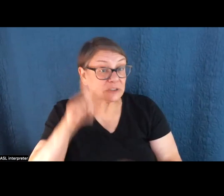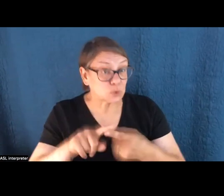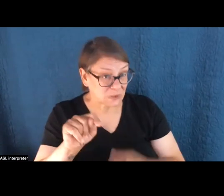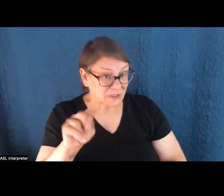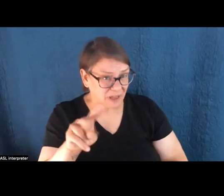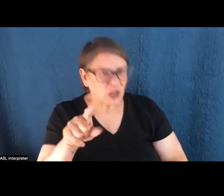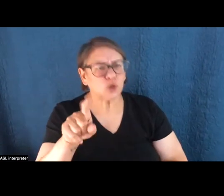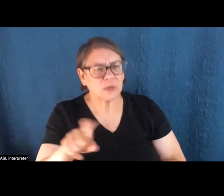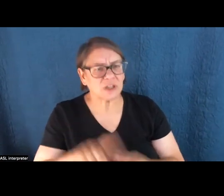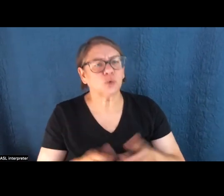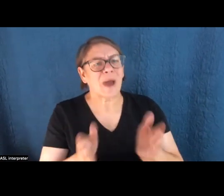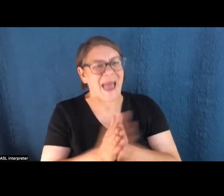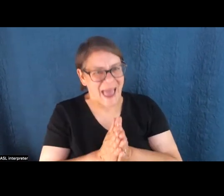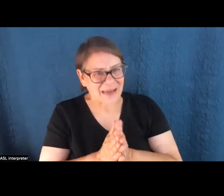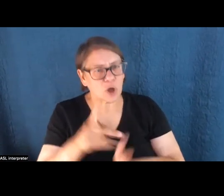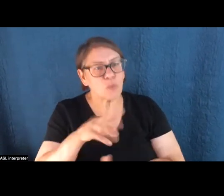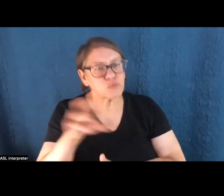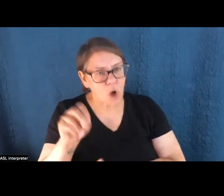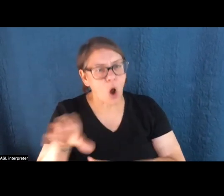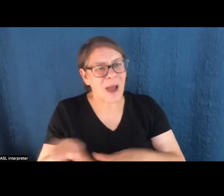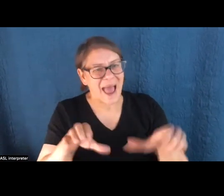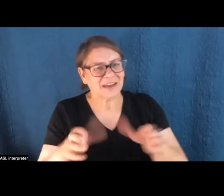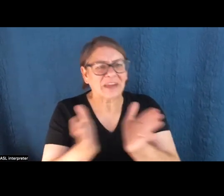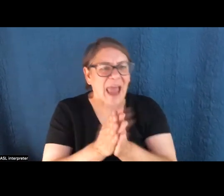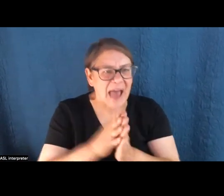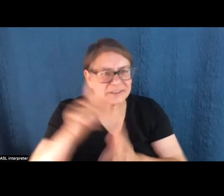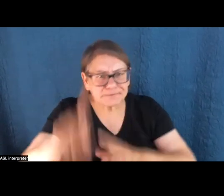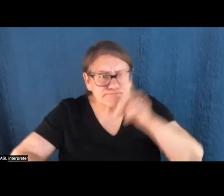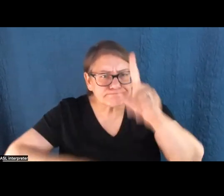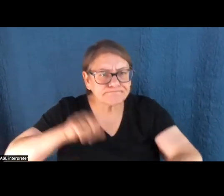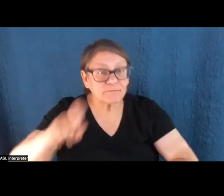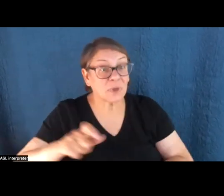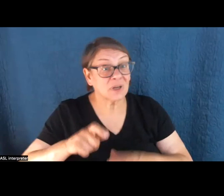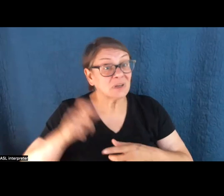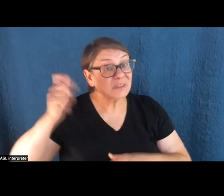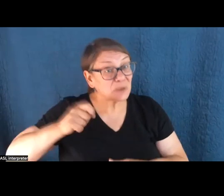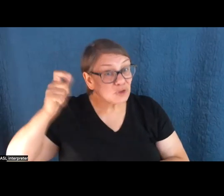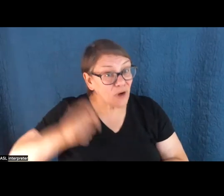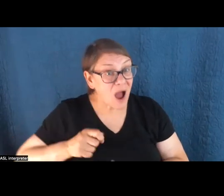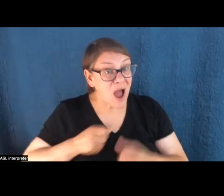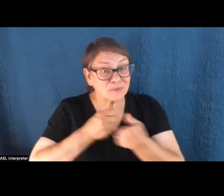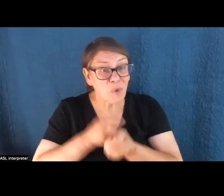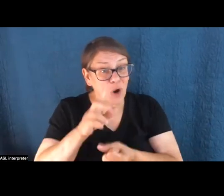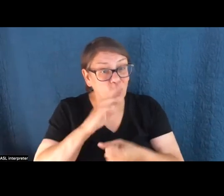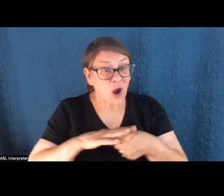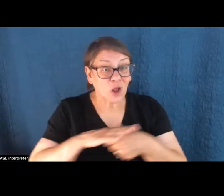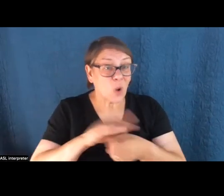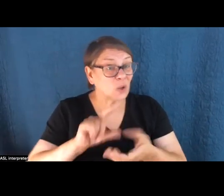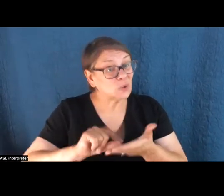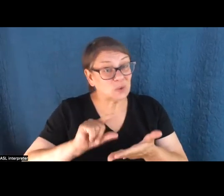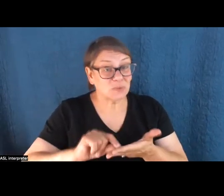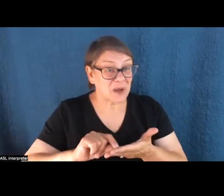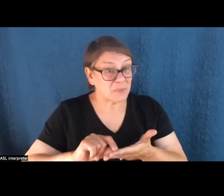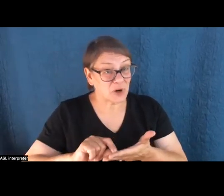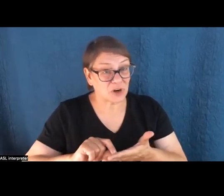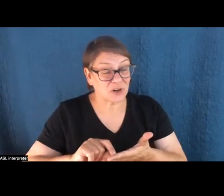proactively asking for this kind of coverage. And like I said, like I said, subscribe, support your local newspaper. They're not going to be around long enough to get this